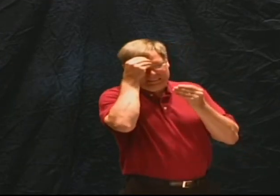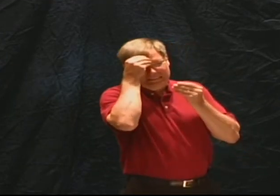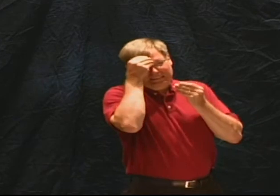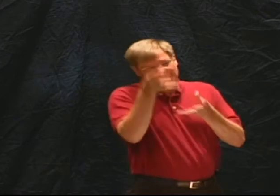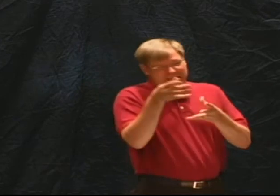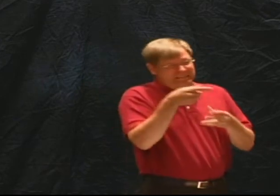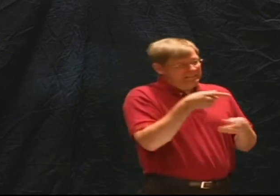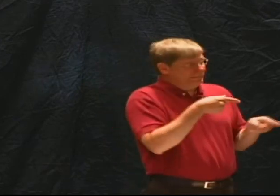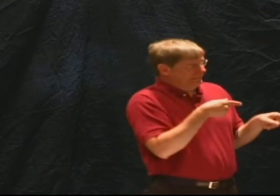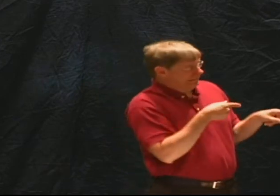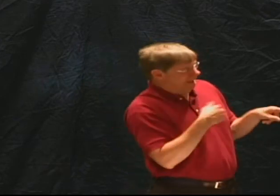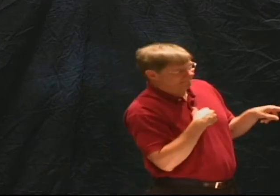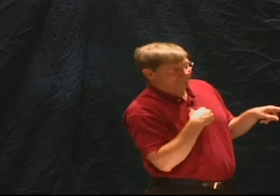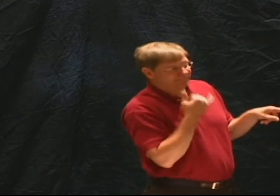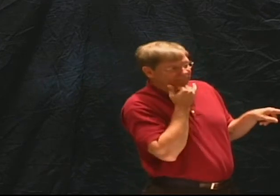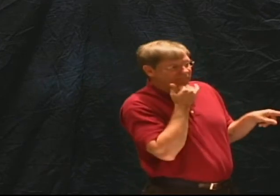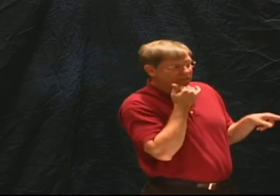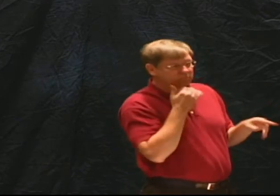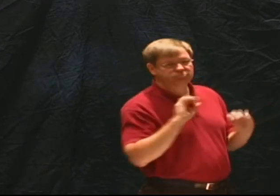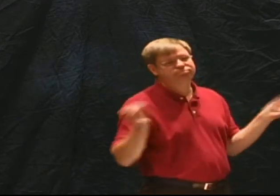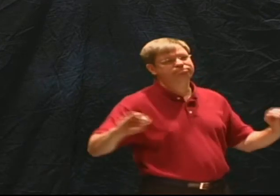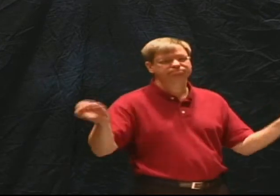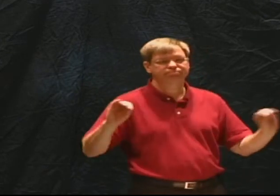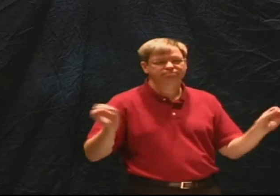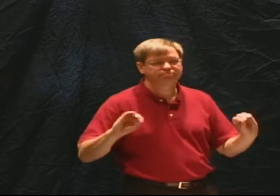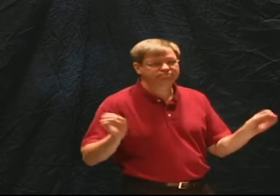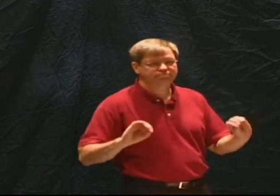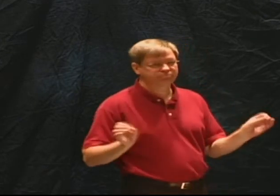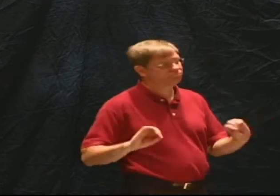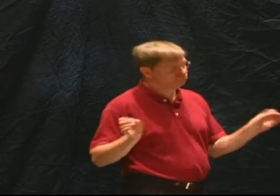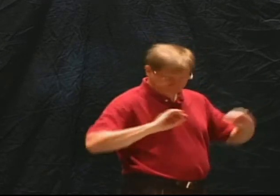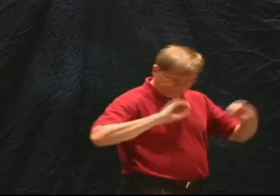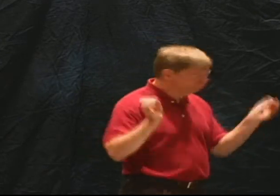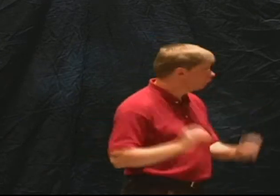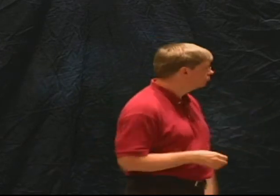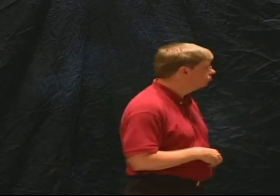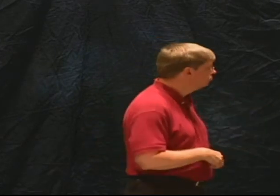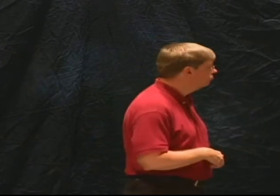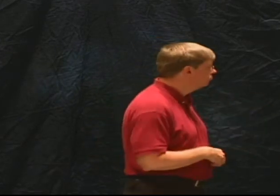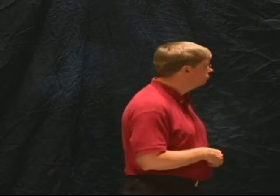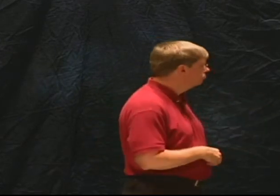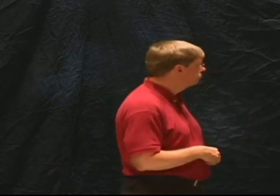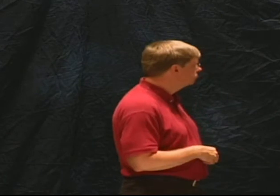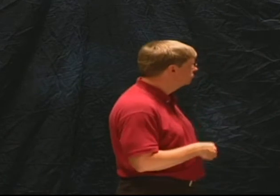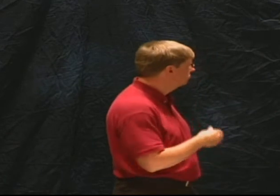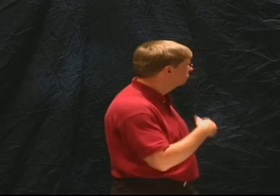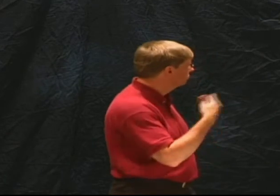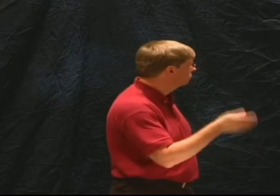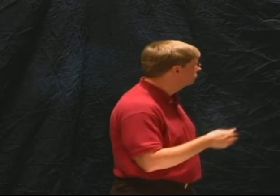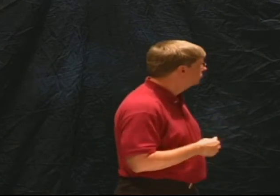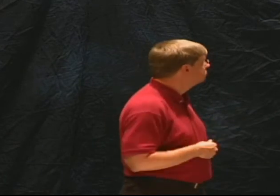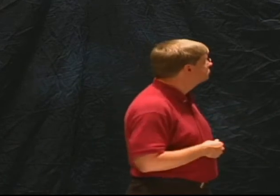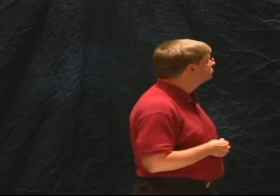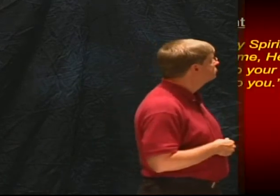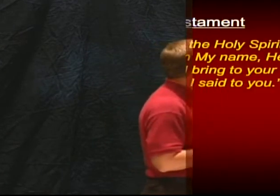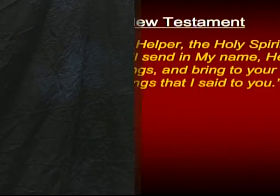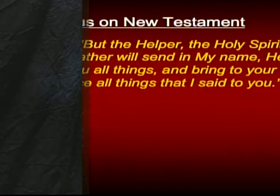and he never contradicted anything in the Old Testament got to was man and